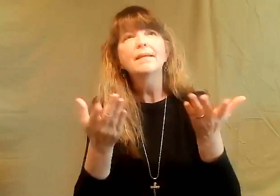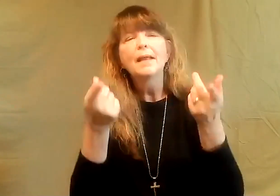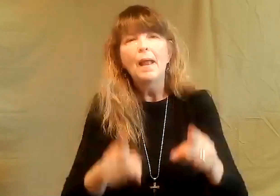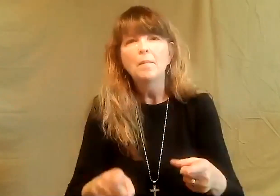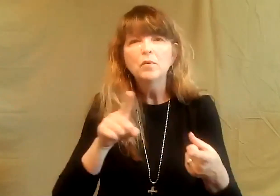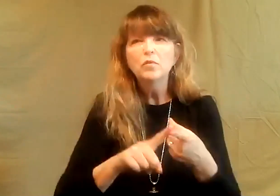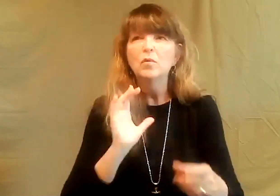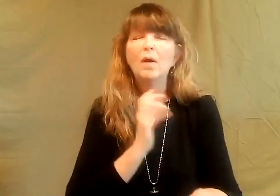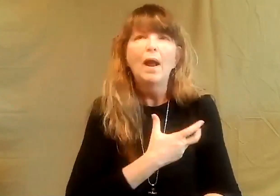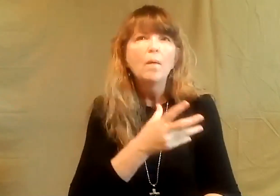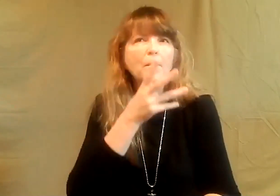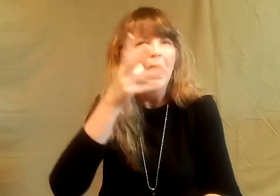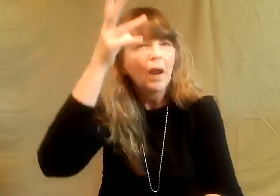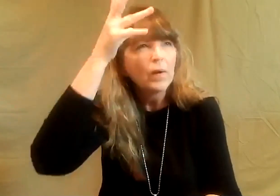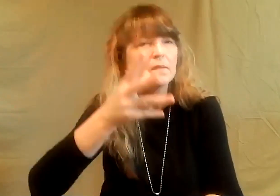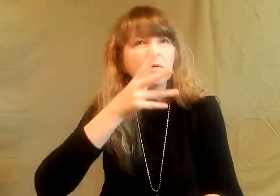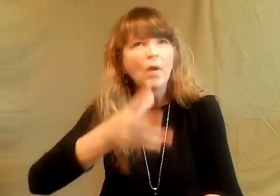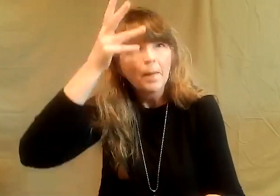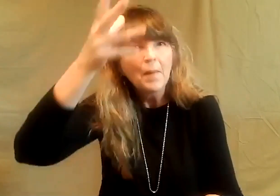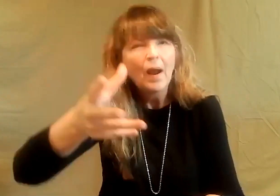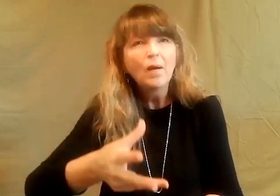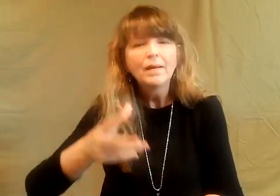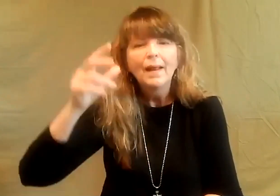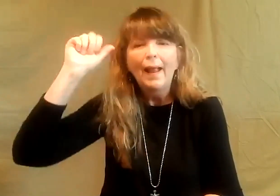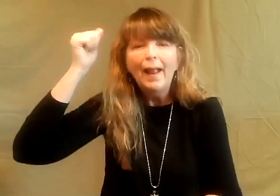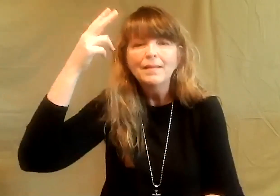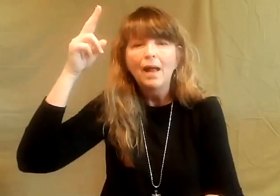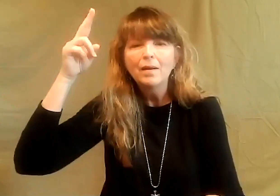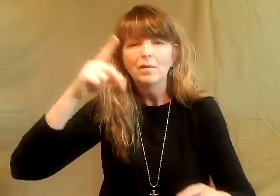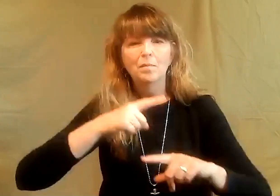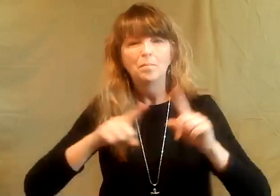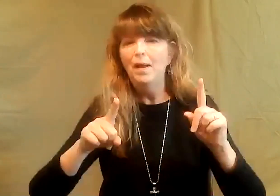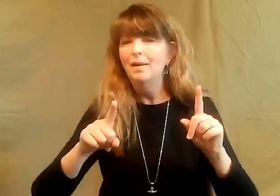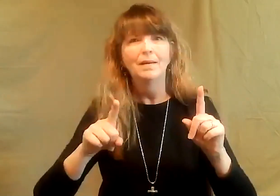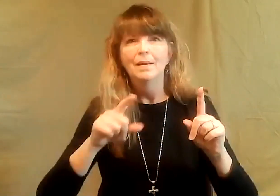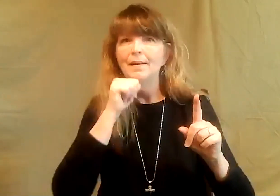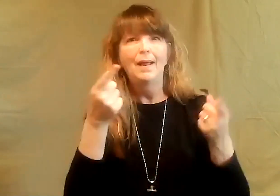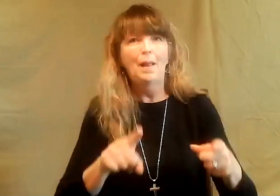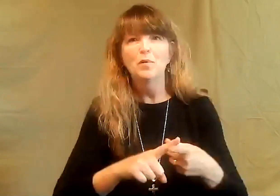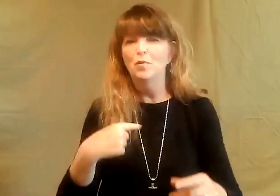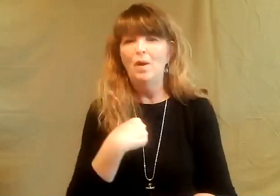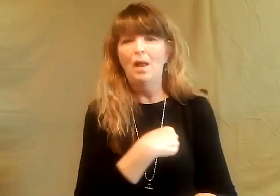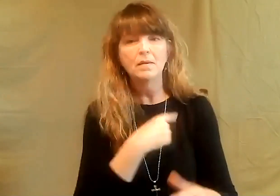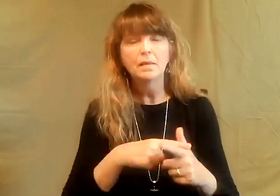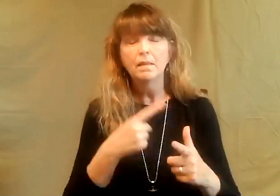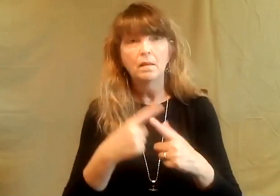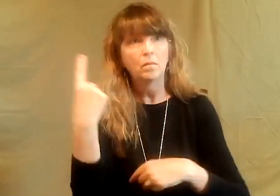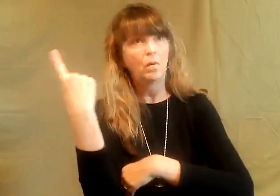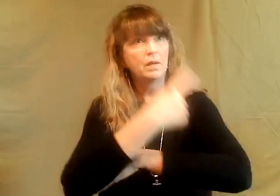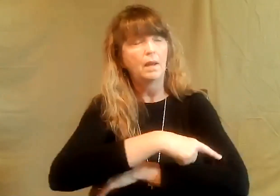we think that these kind of things are going to be happening maybe to our parents or our grandparents maybe our aunts and uncles but not to us